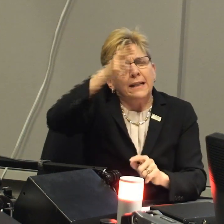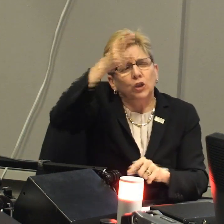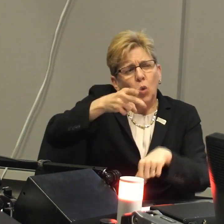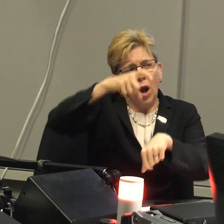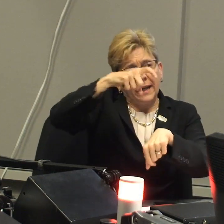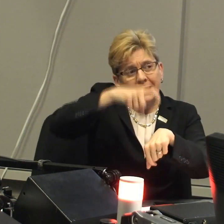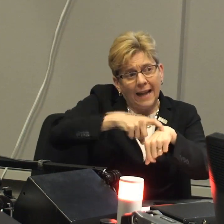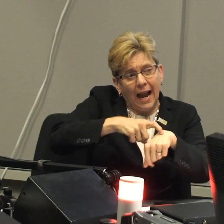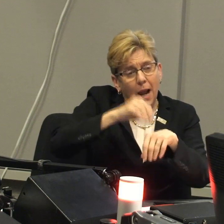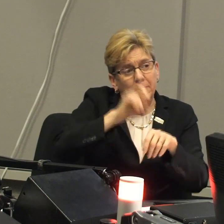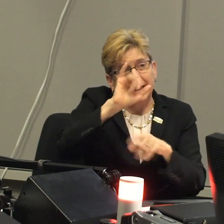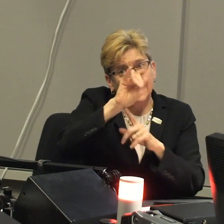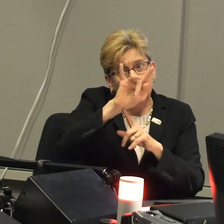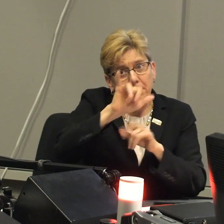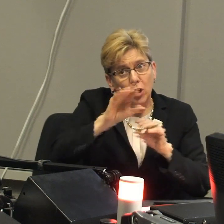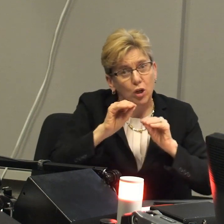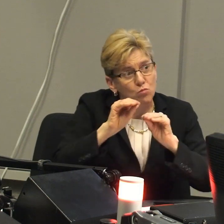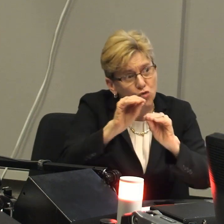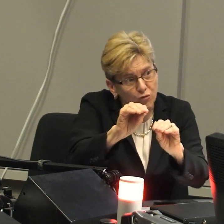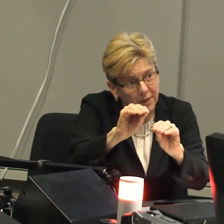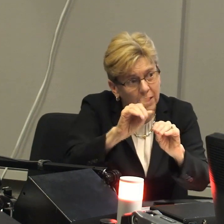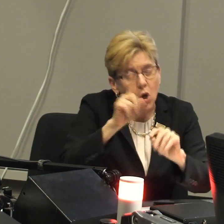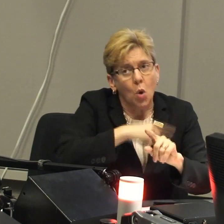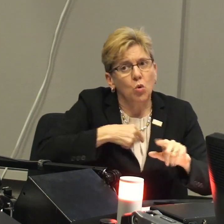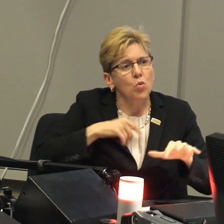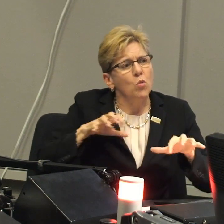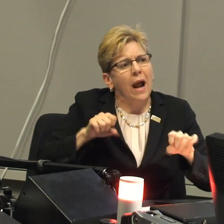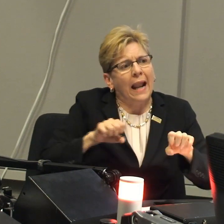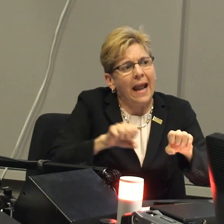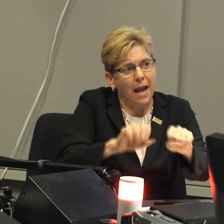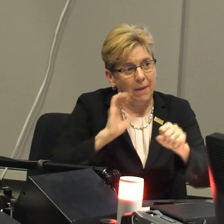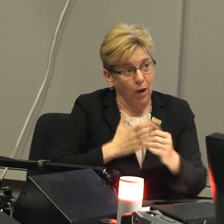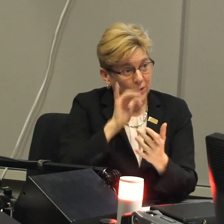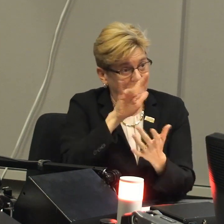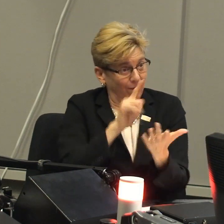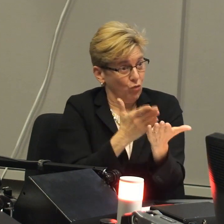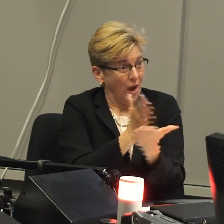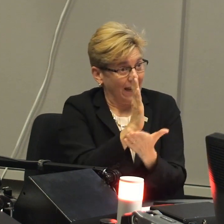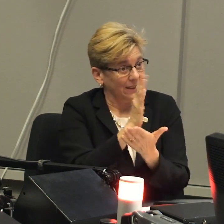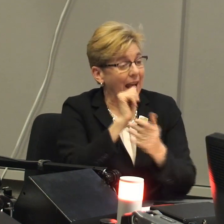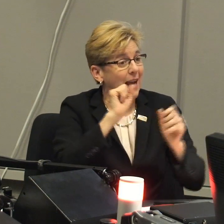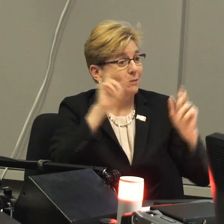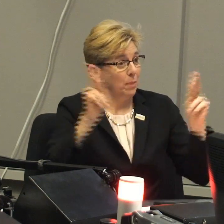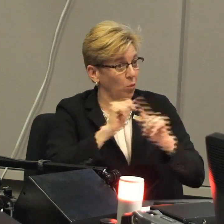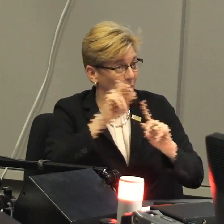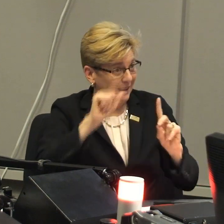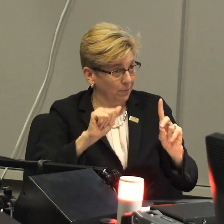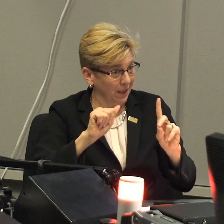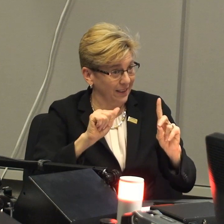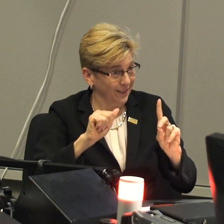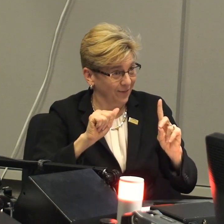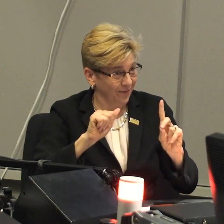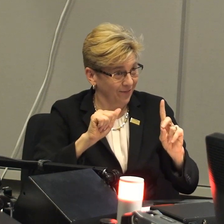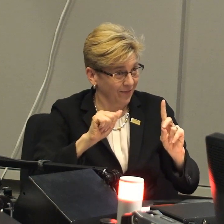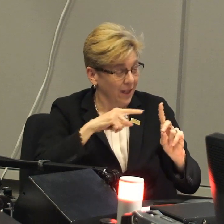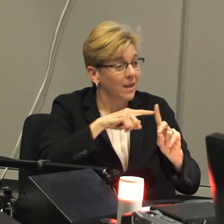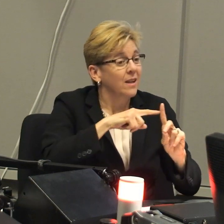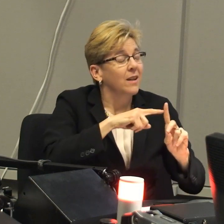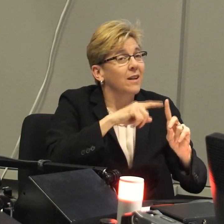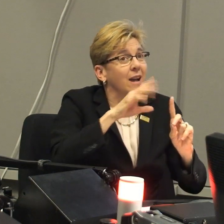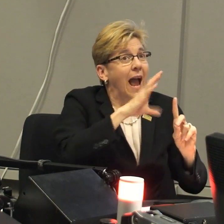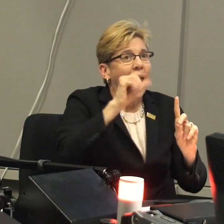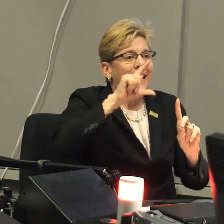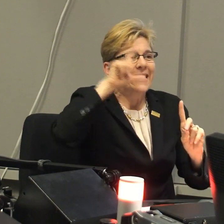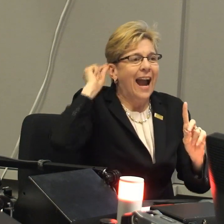And so we were really part of a very historic era within the disability movement when we were claiming our civil rights as people with